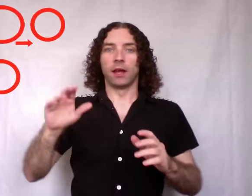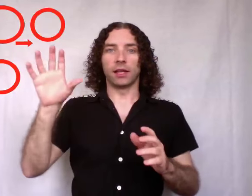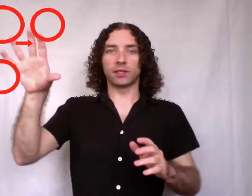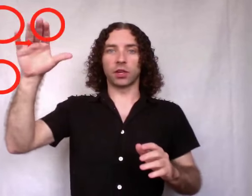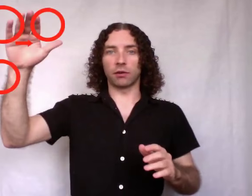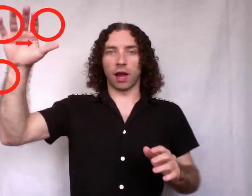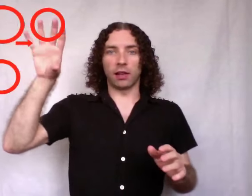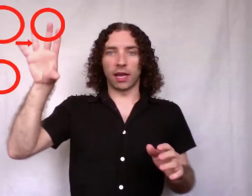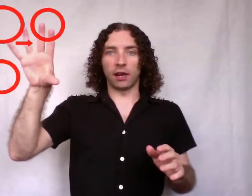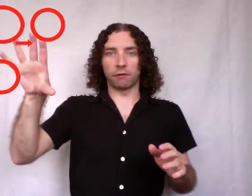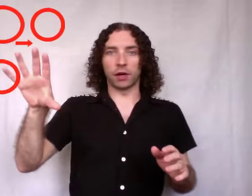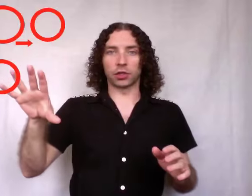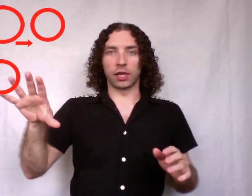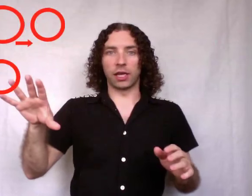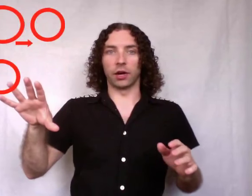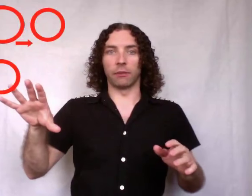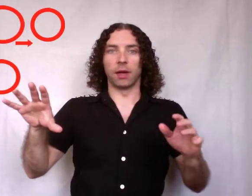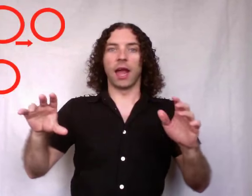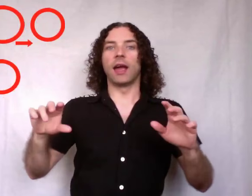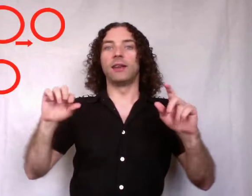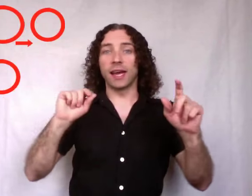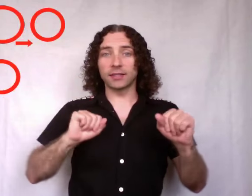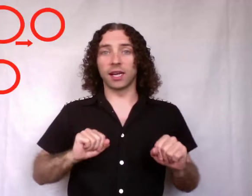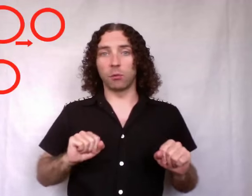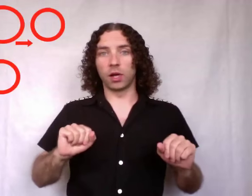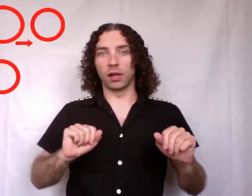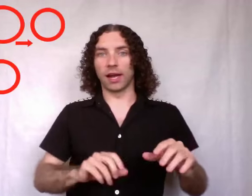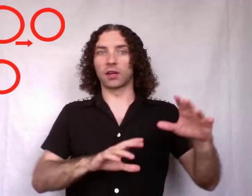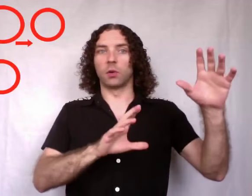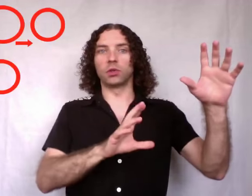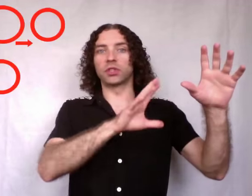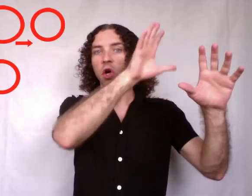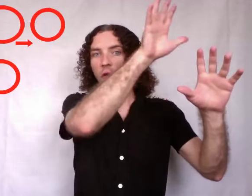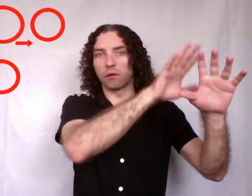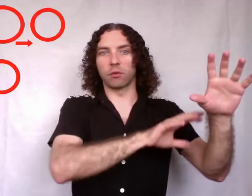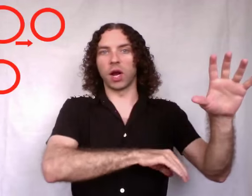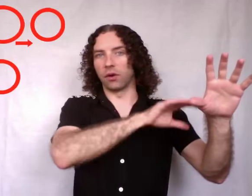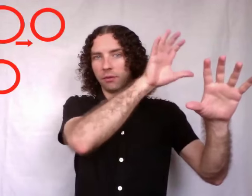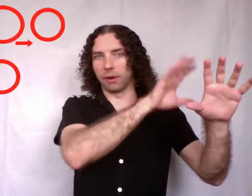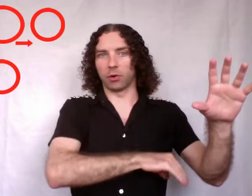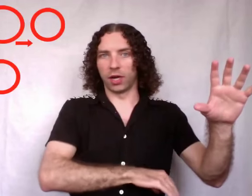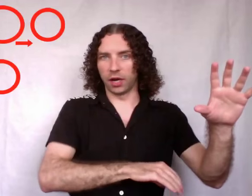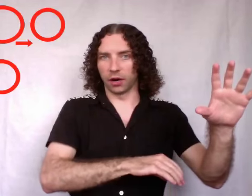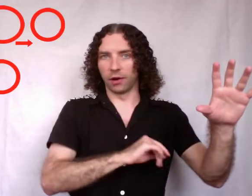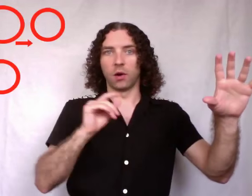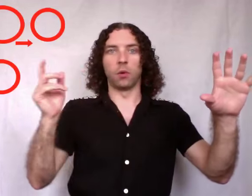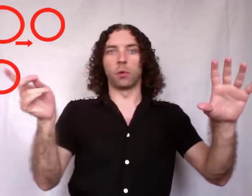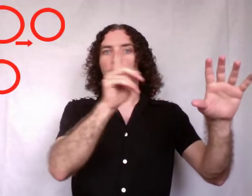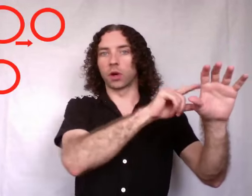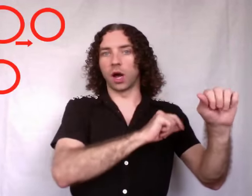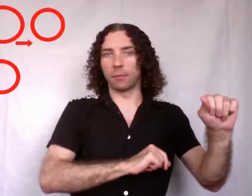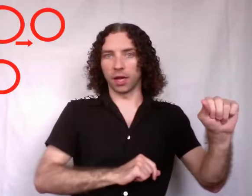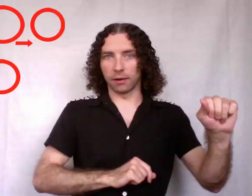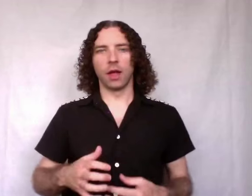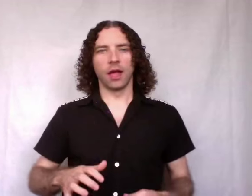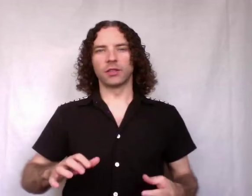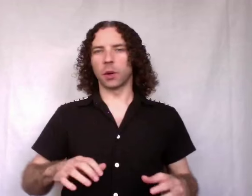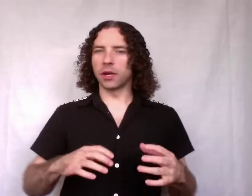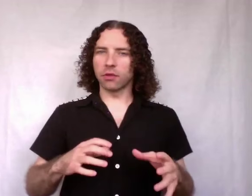Let's start allocating freshly here. And next time we collect, we'll just overwrite all the memory here with what we're copying. So another